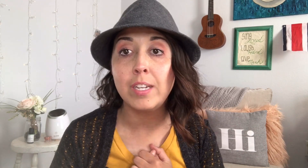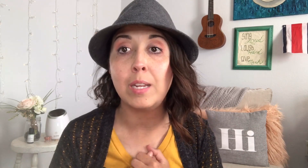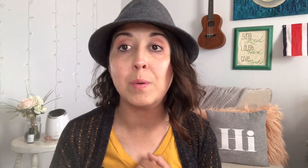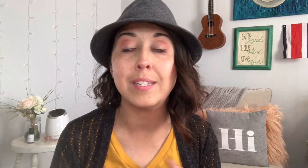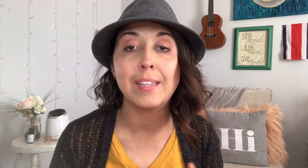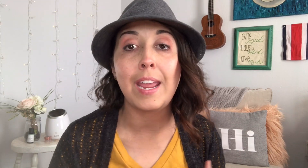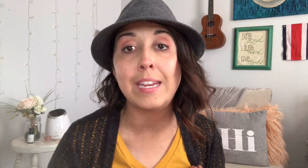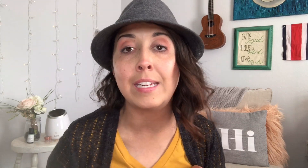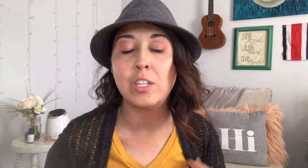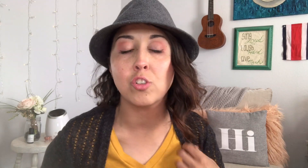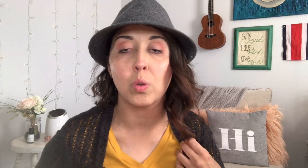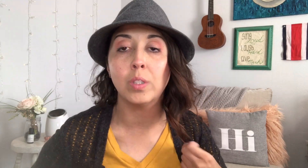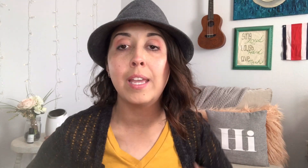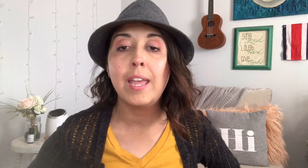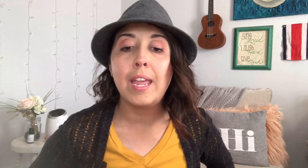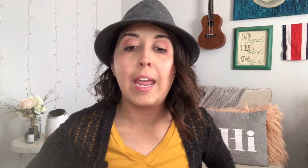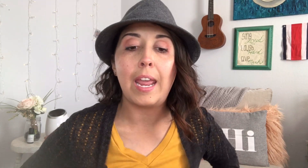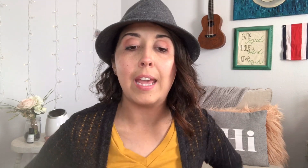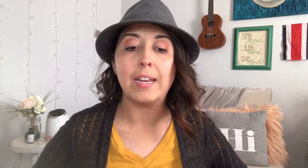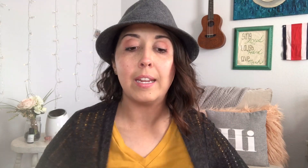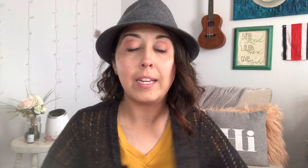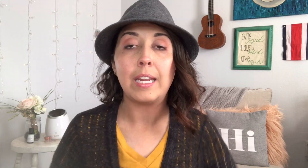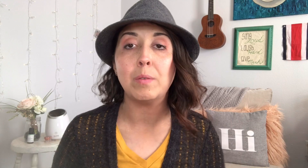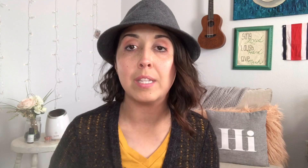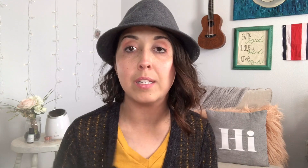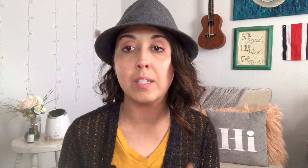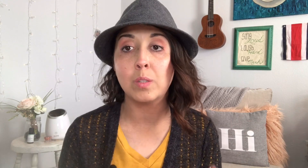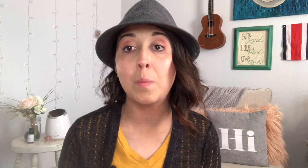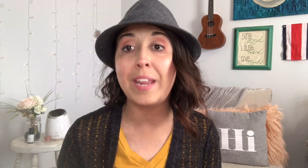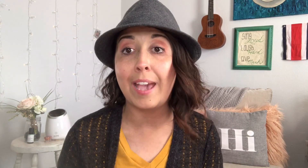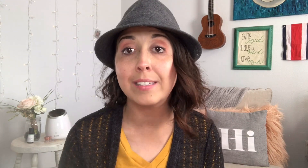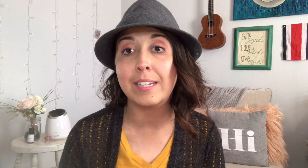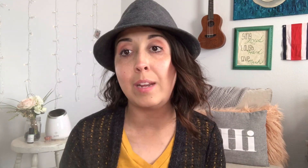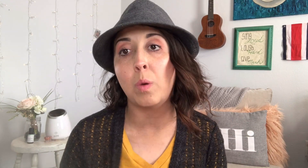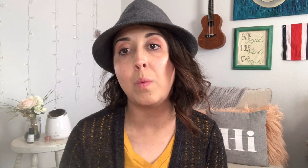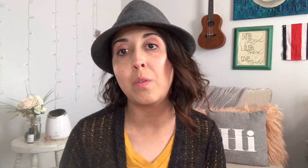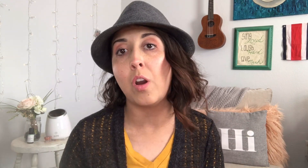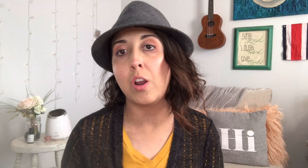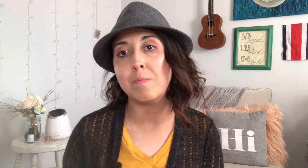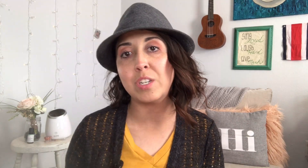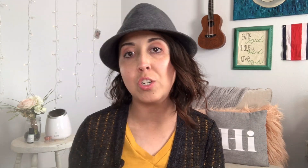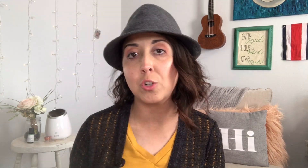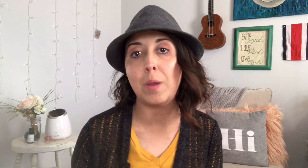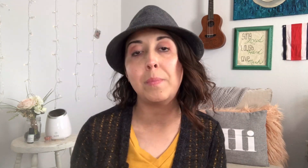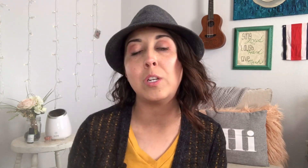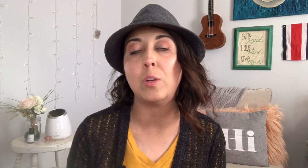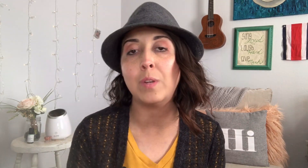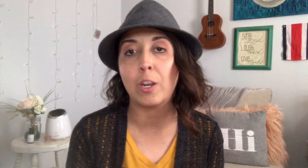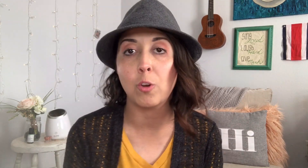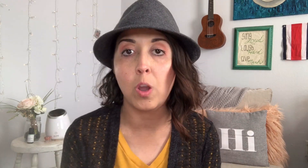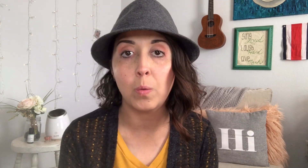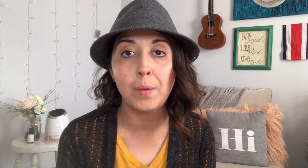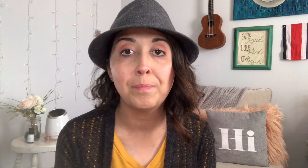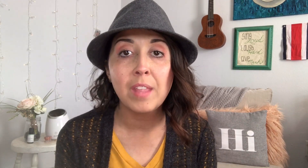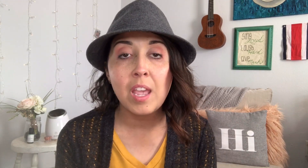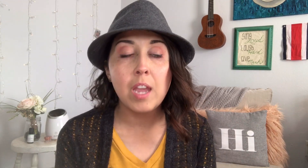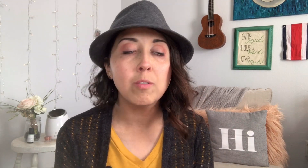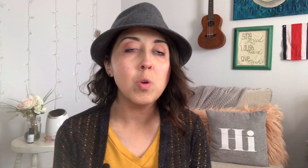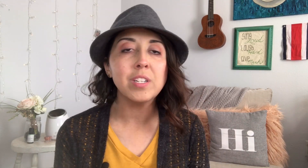he was 18 years old and he was in a swimming accident while we were on our mission trip to Nicaragua and of course